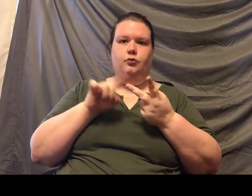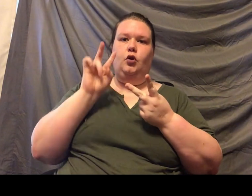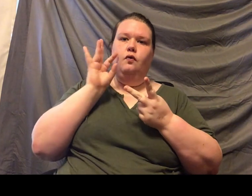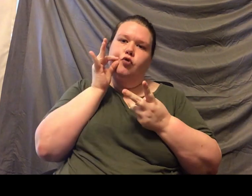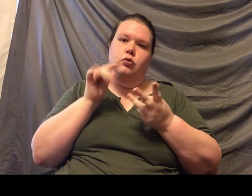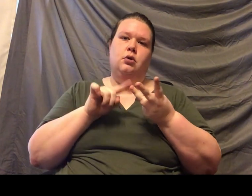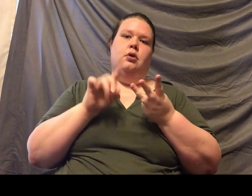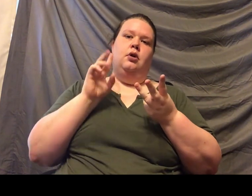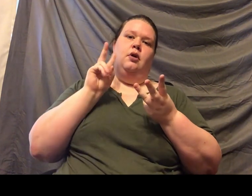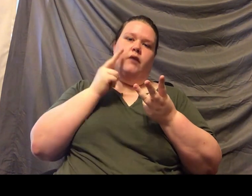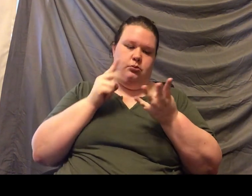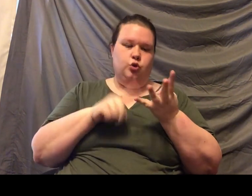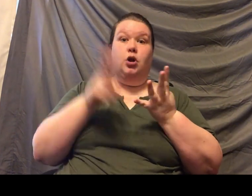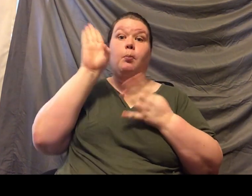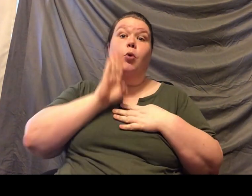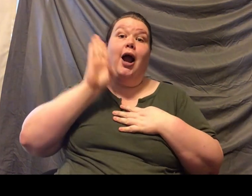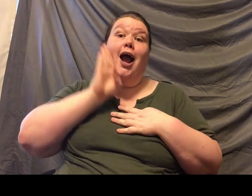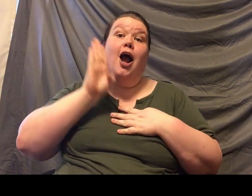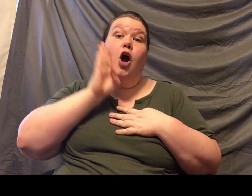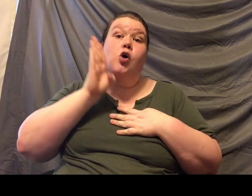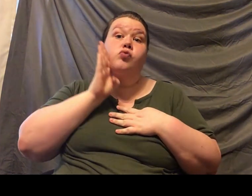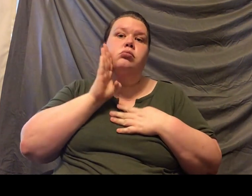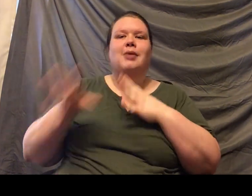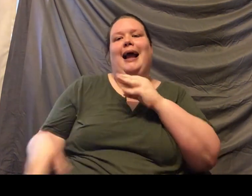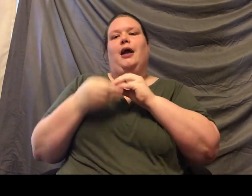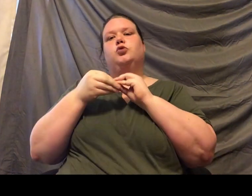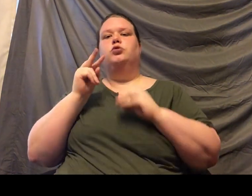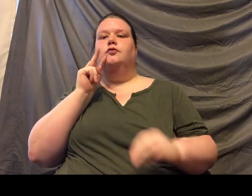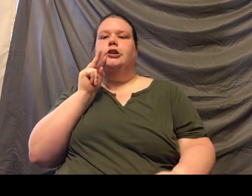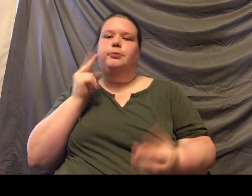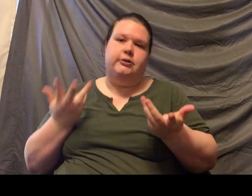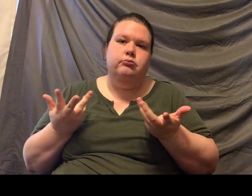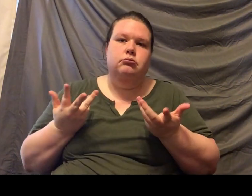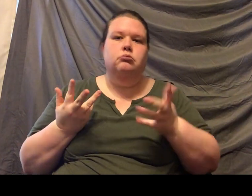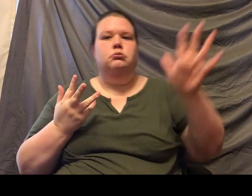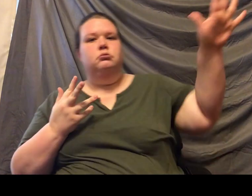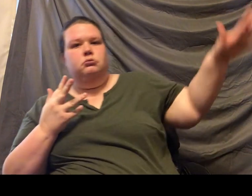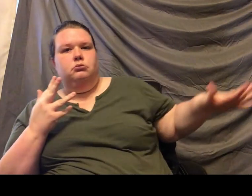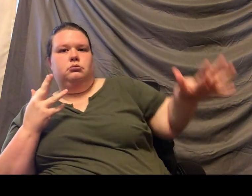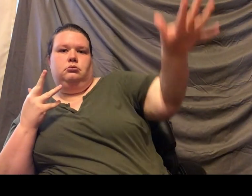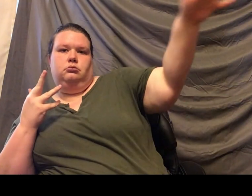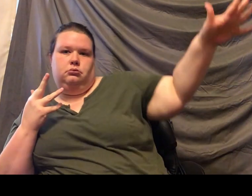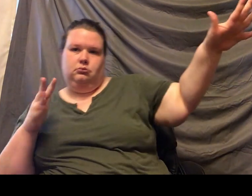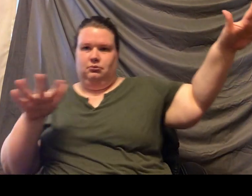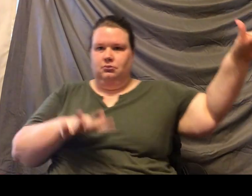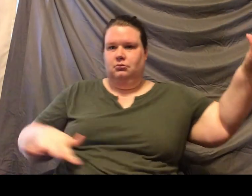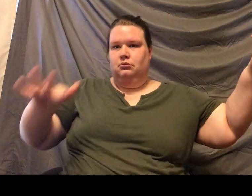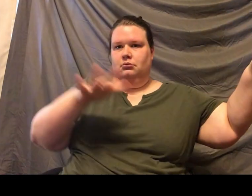this brown stuff that you see on here, it is just a vitamin. It's because what he would be eating in the wild with all of his browse matter is going to have a whole different nutritional